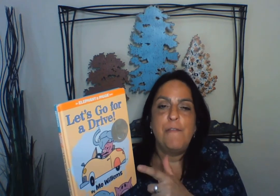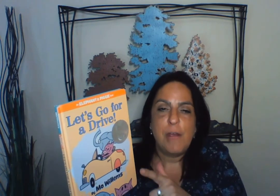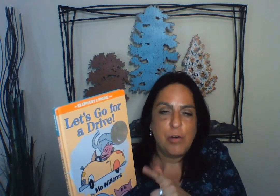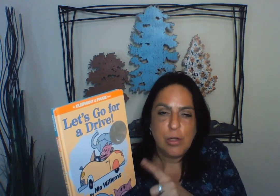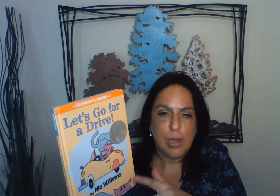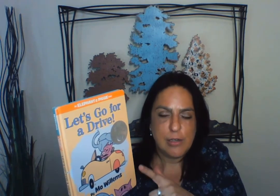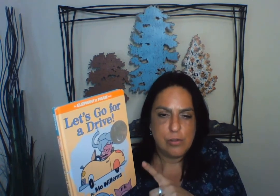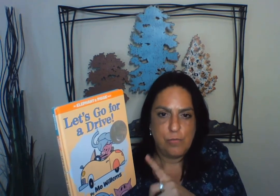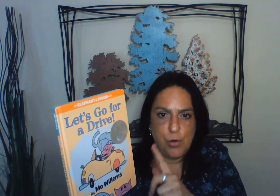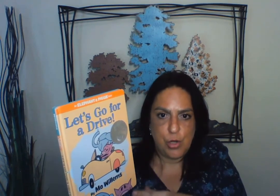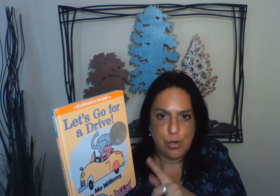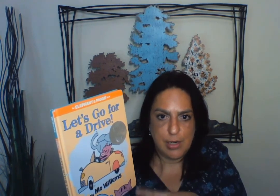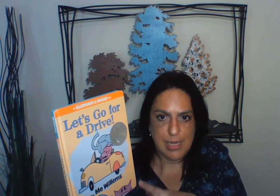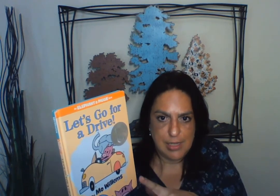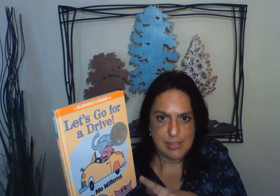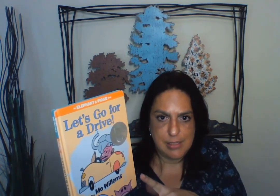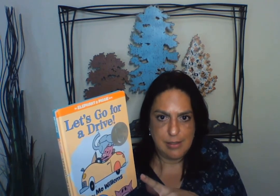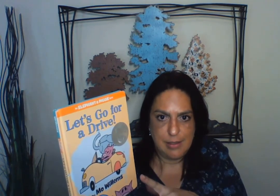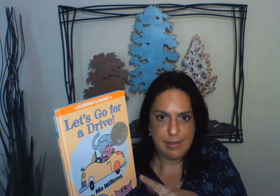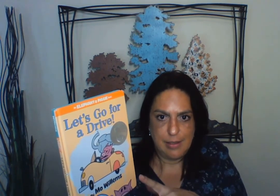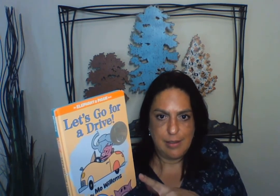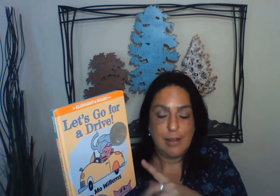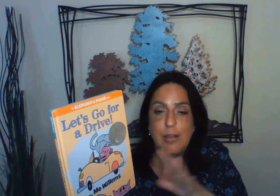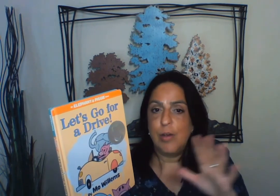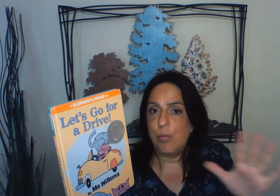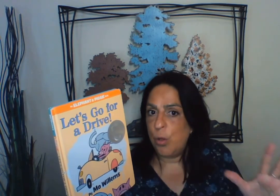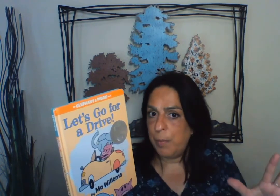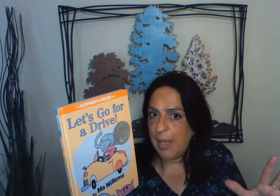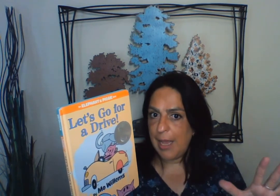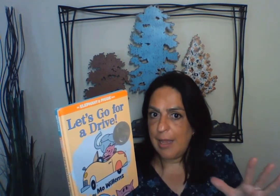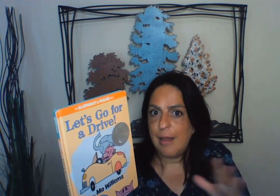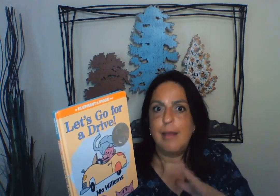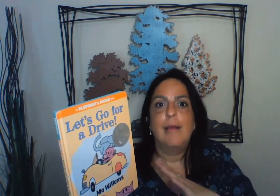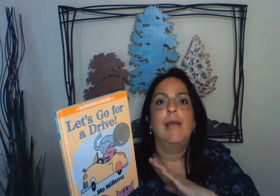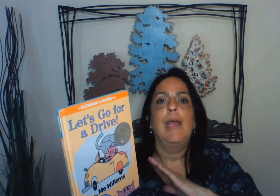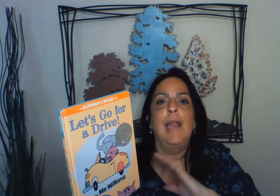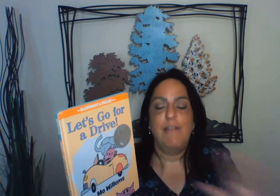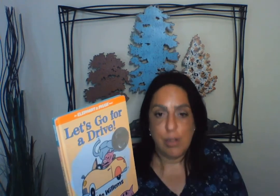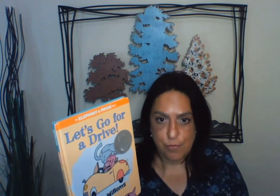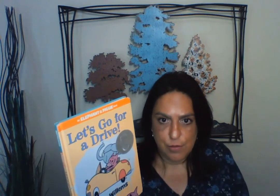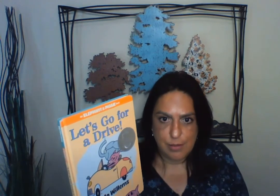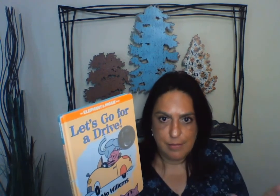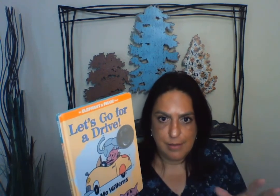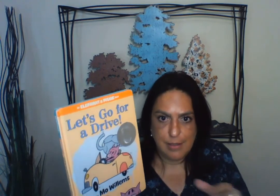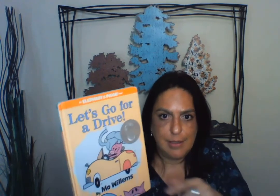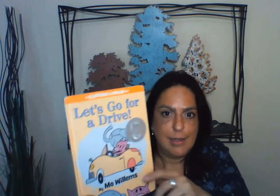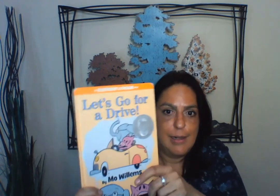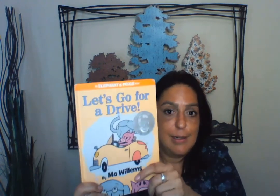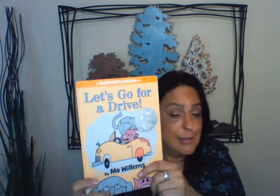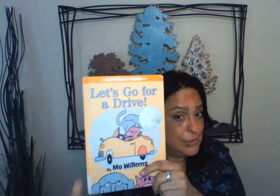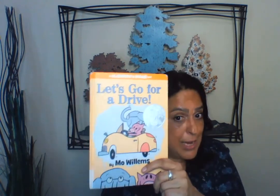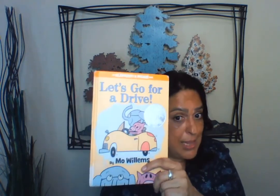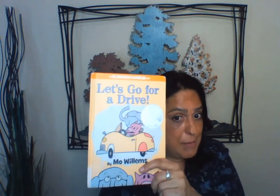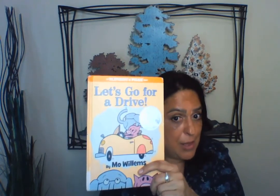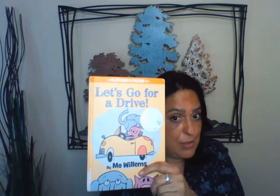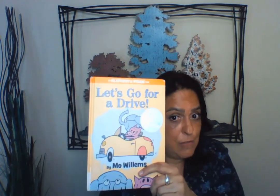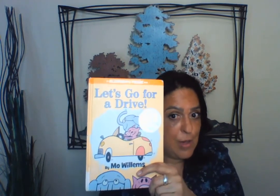favorite collection for younger kids. You can role play and have a lot of fun. Try them out if you